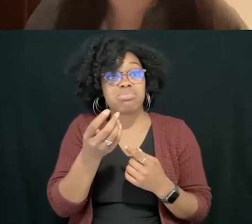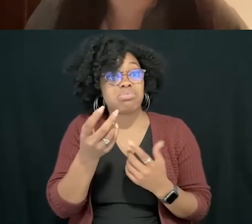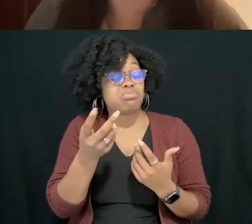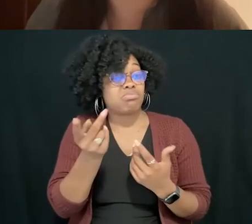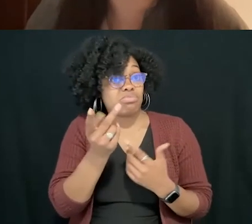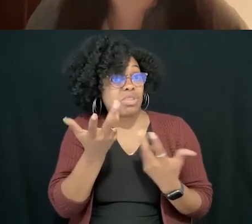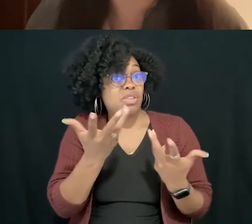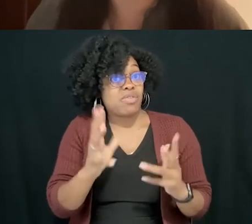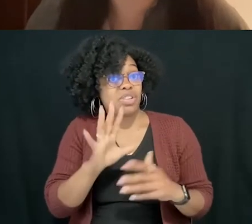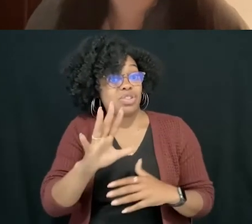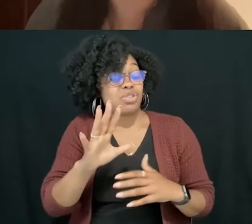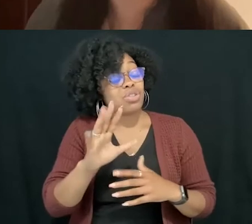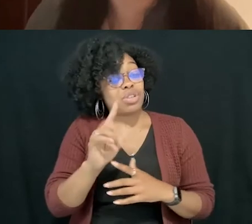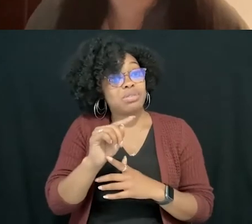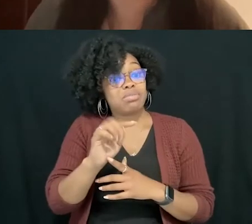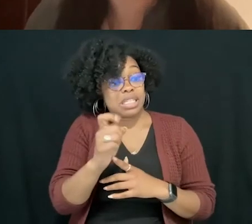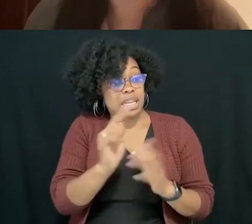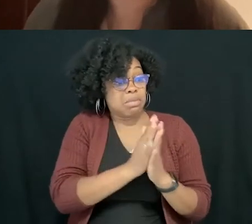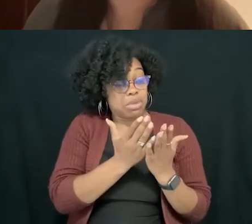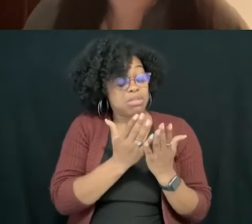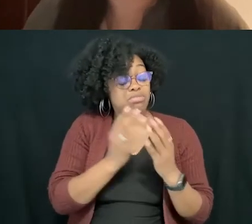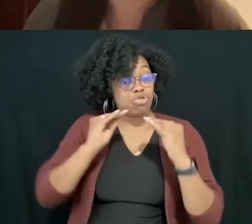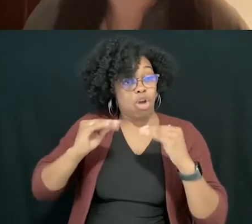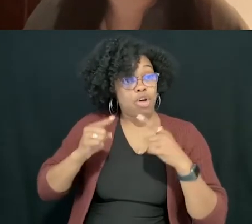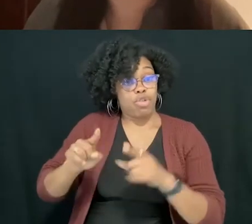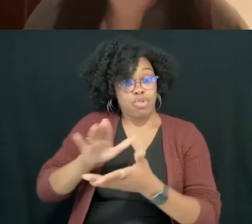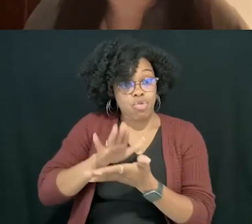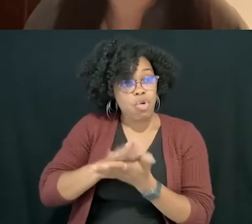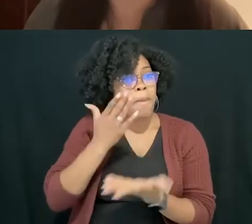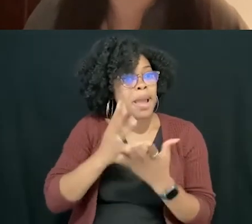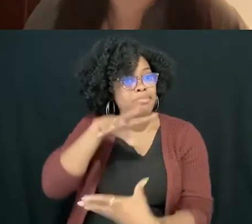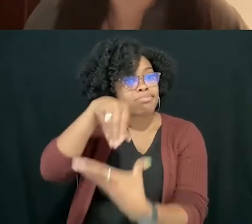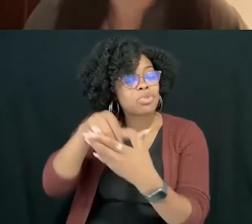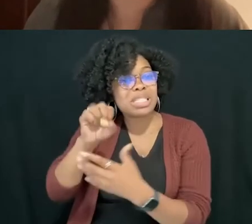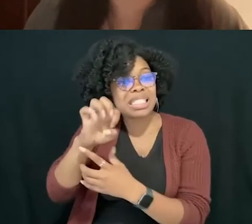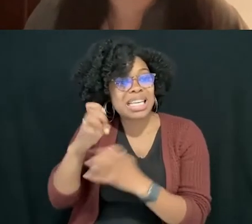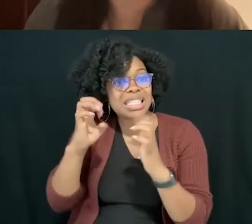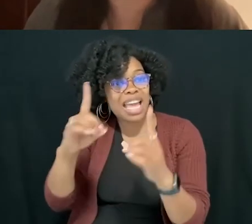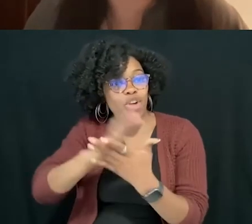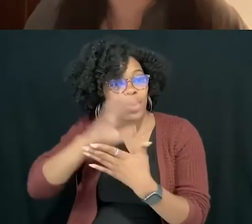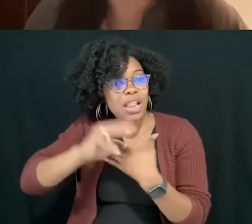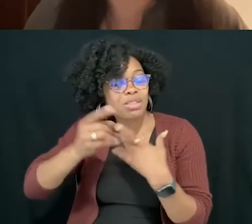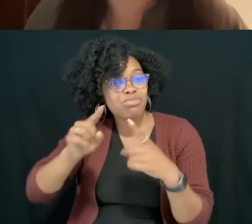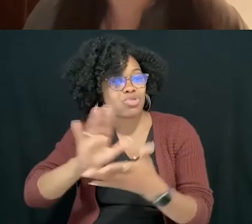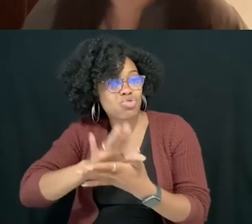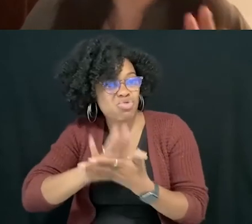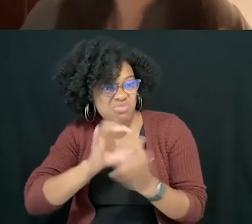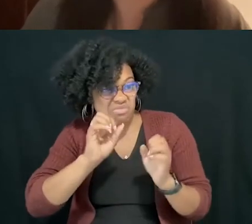sex ed curricula in schools, um, if you could speak to that too. Um, and I think we'll, you know,